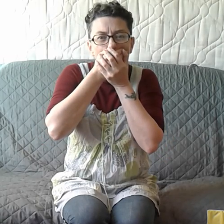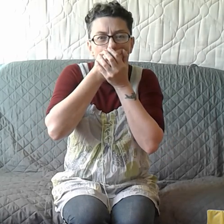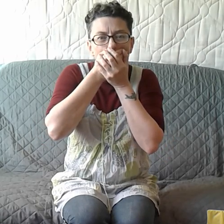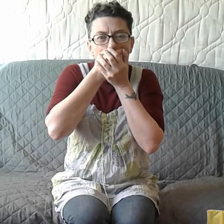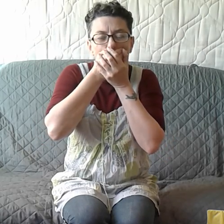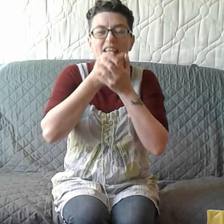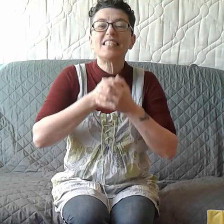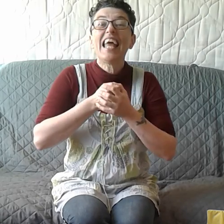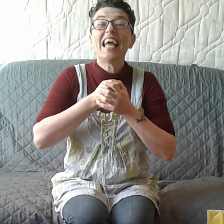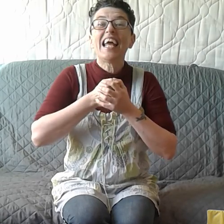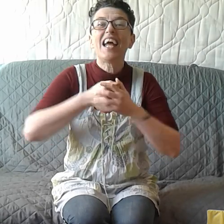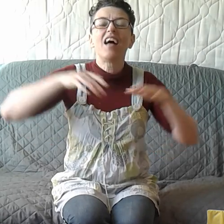Sing.